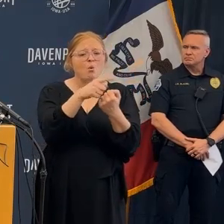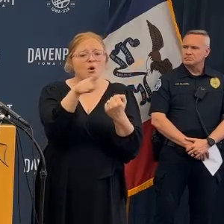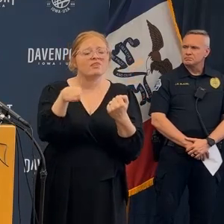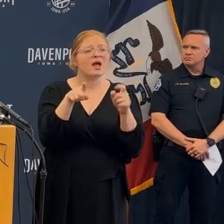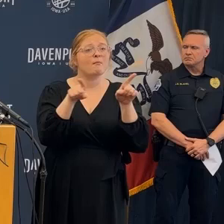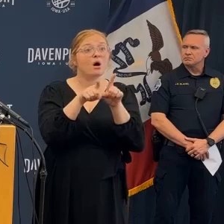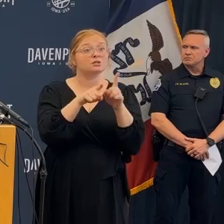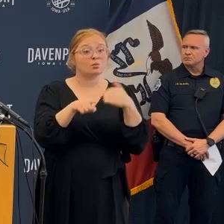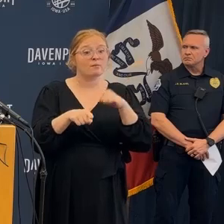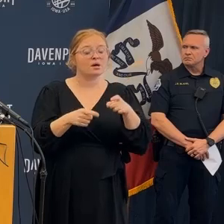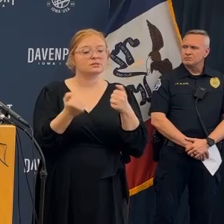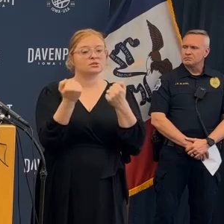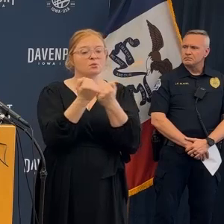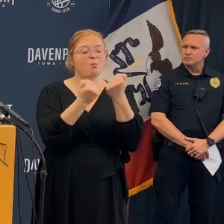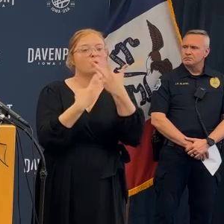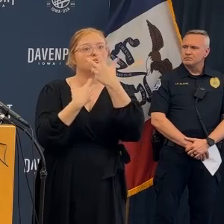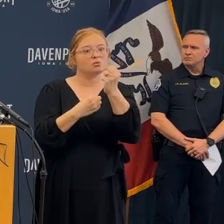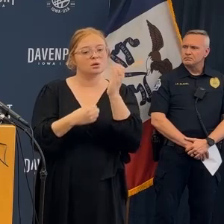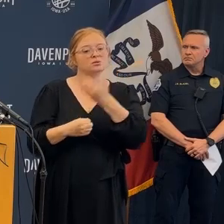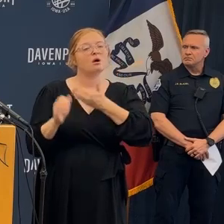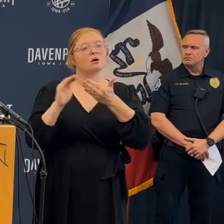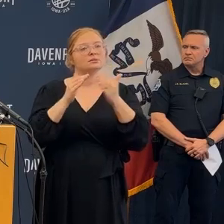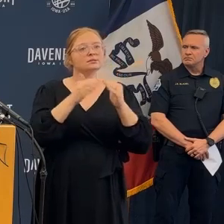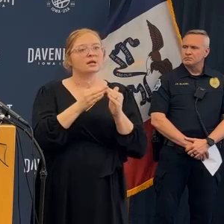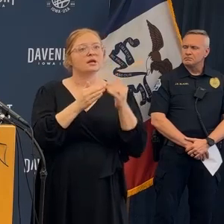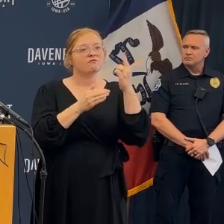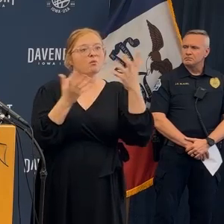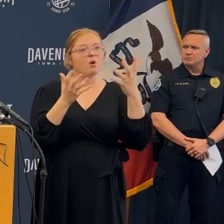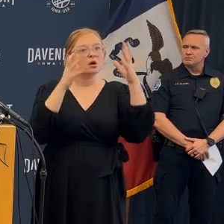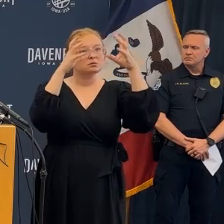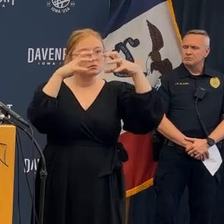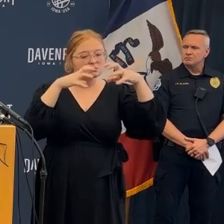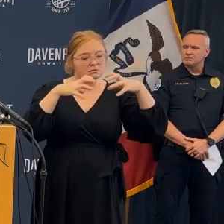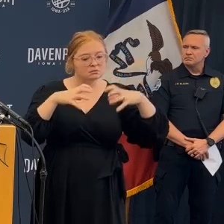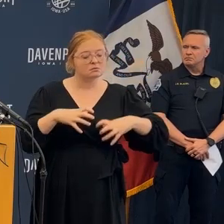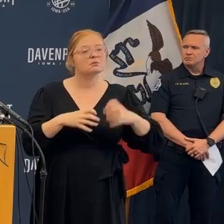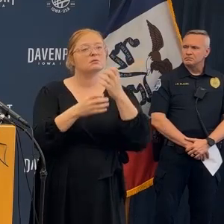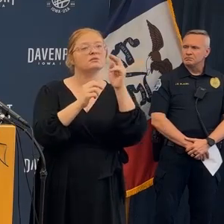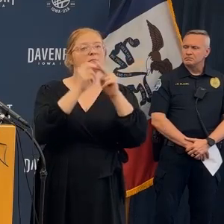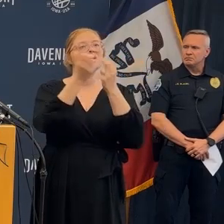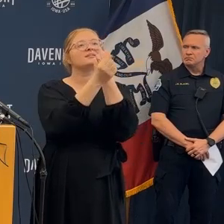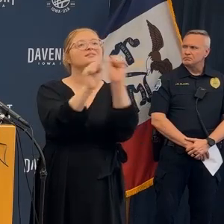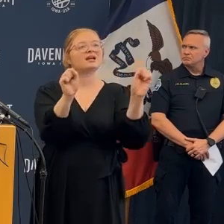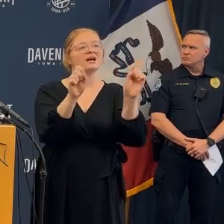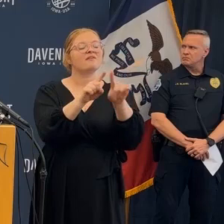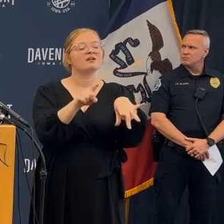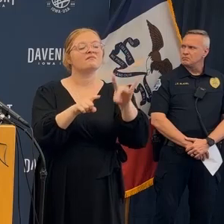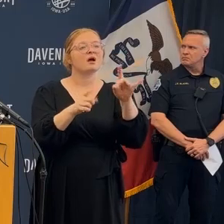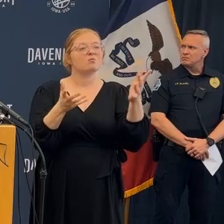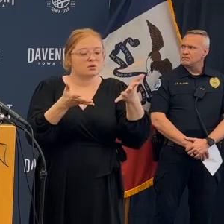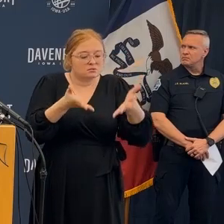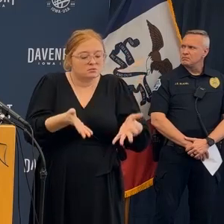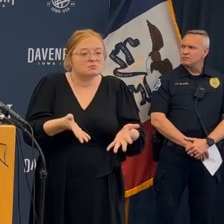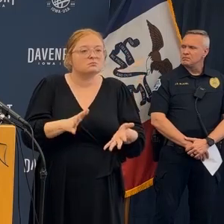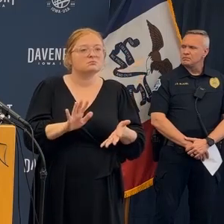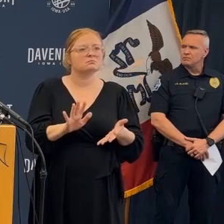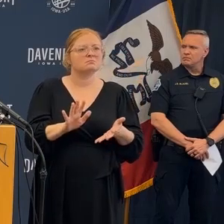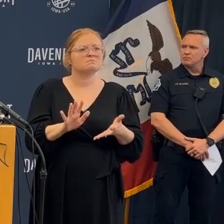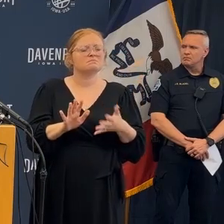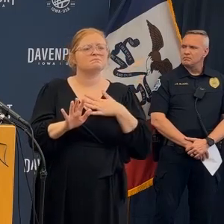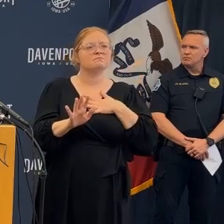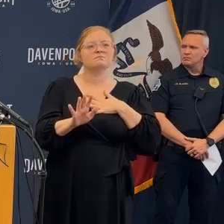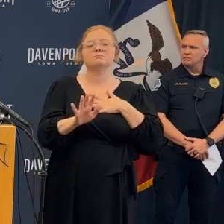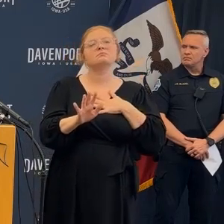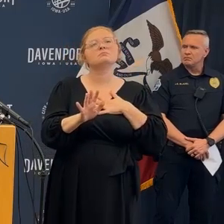what we can provide them and support the city in their best efforts to take that building down safely and recover